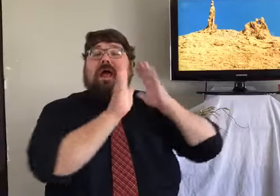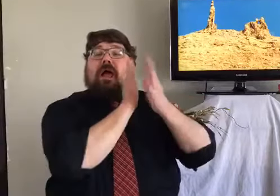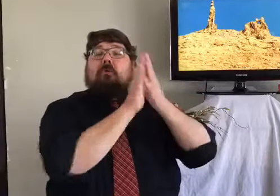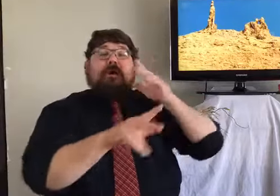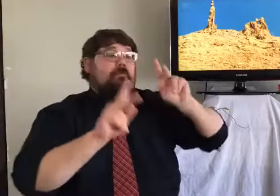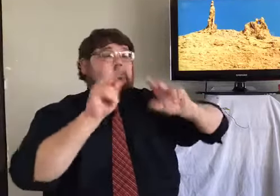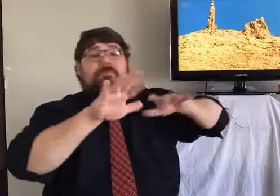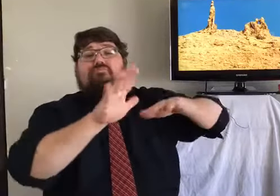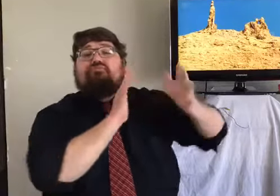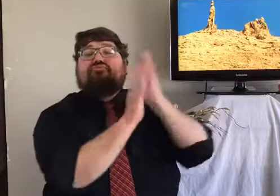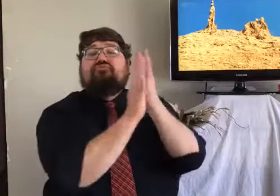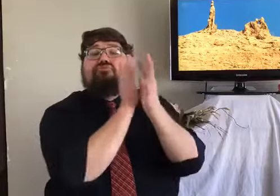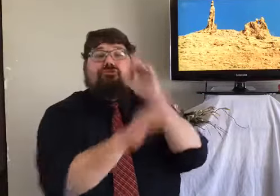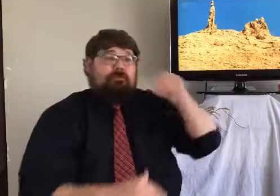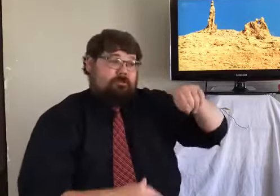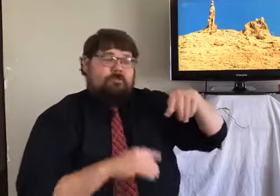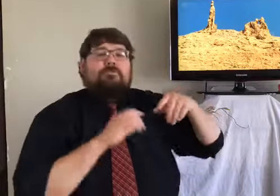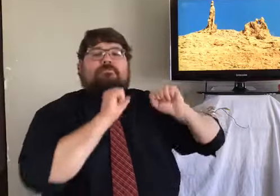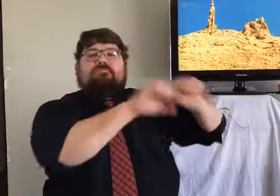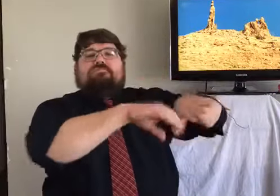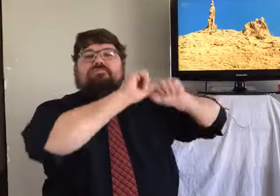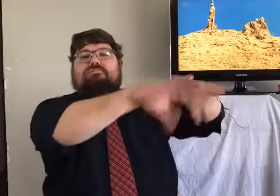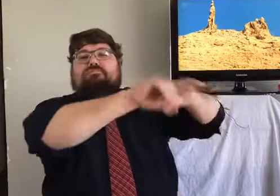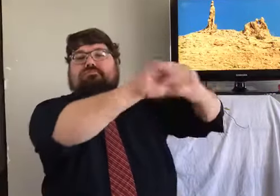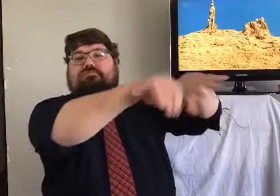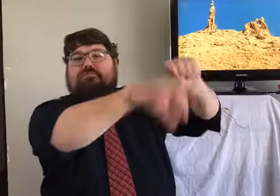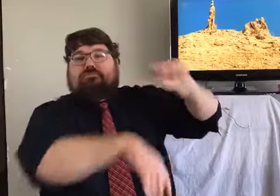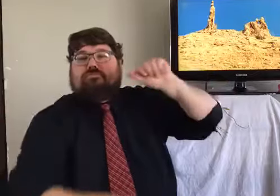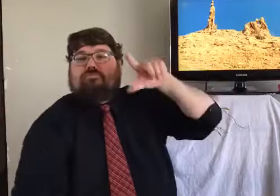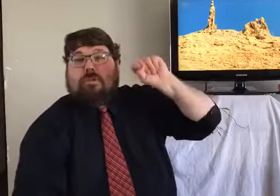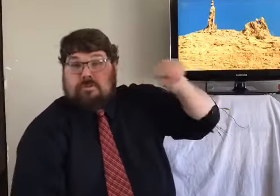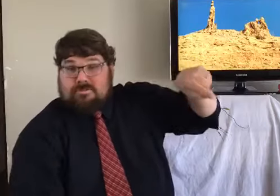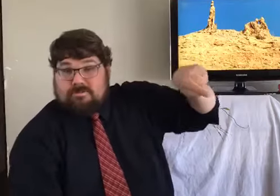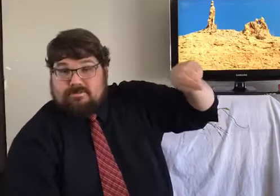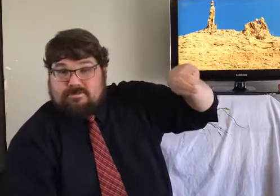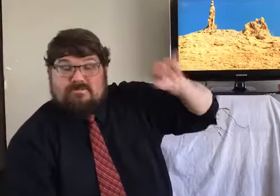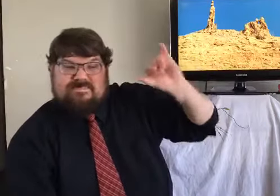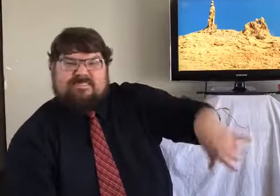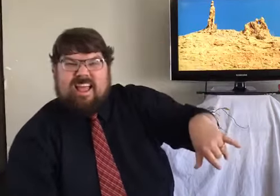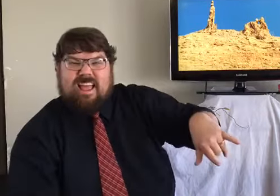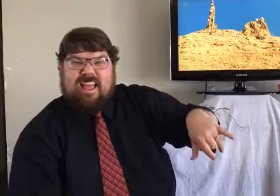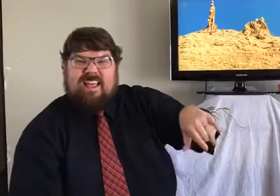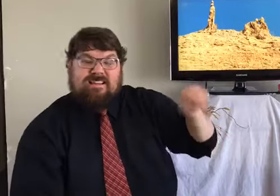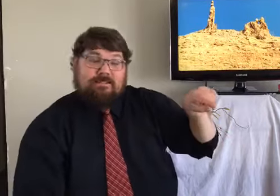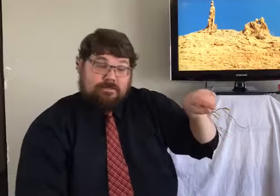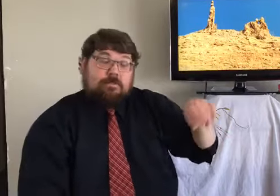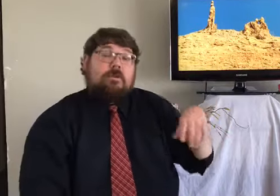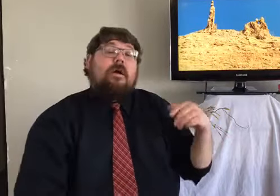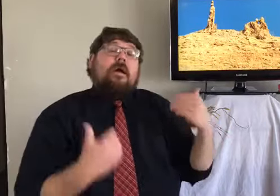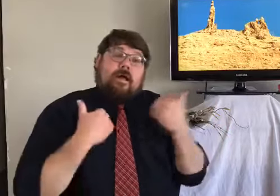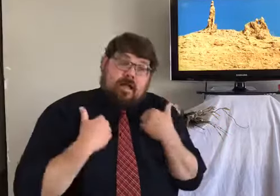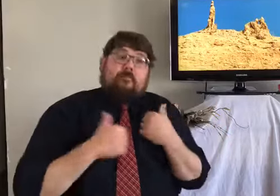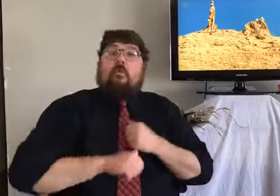it makes almost like a cement-like mixture so that it becomes hard. So, people would throw this out on the ground.